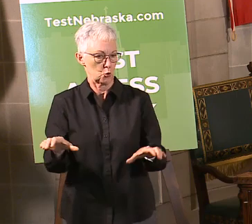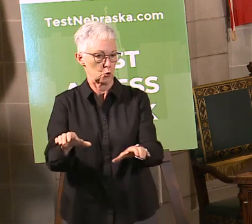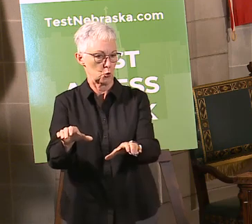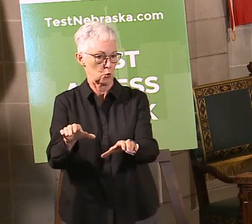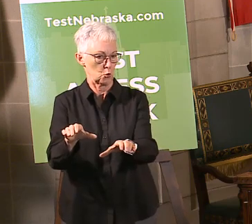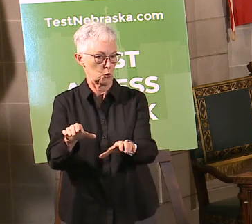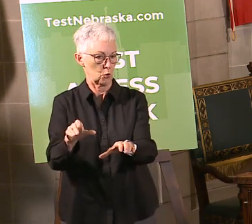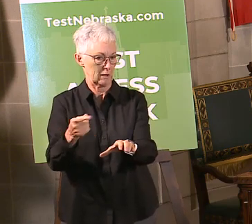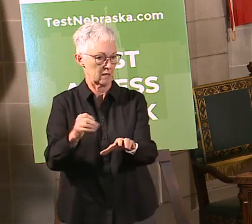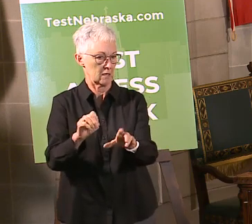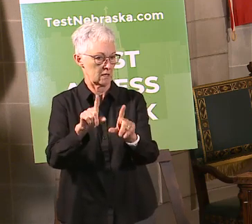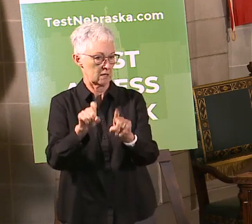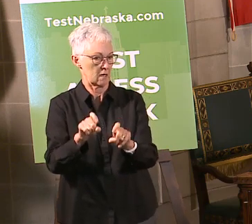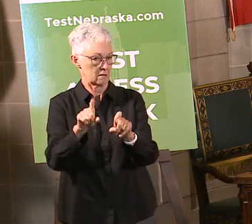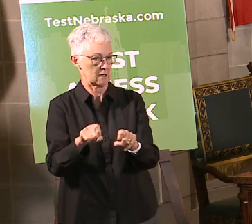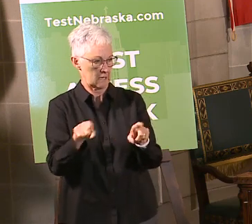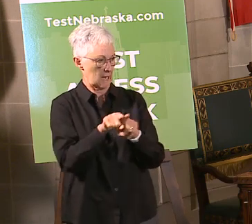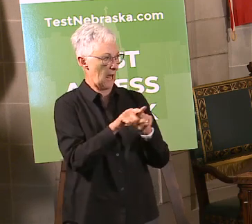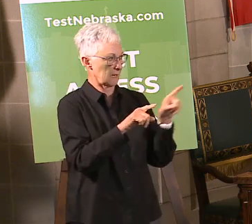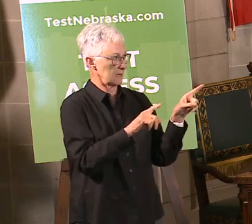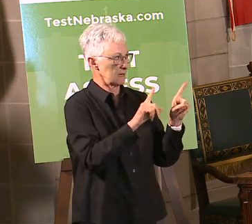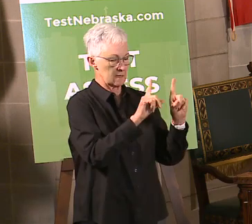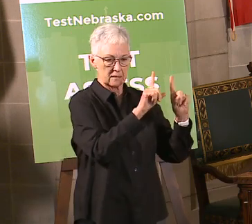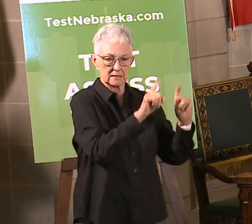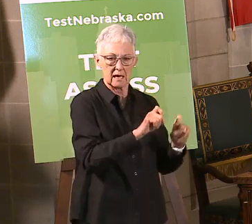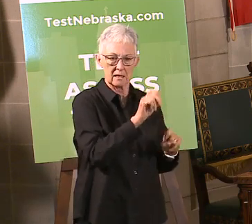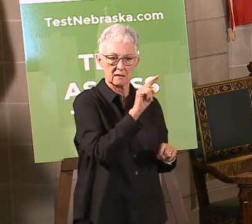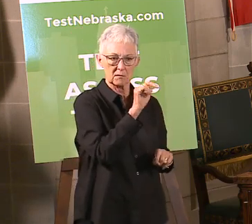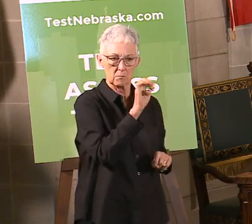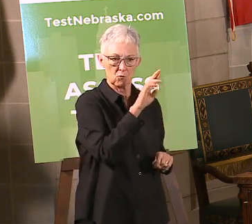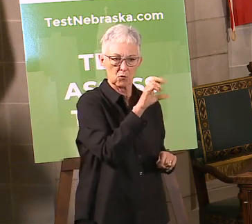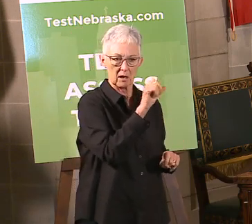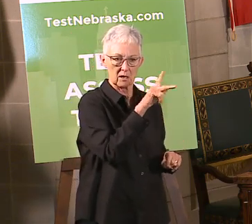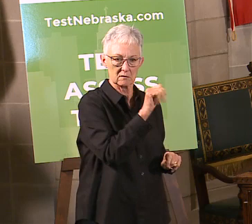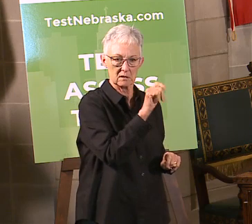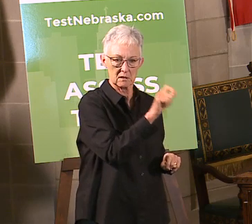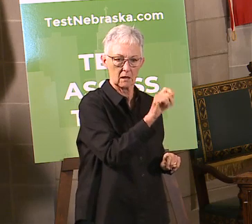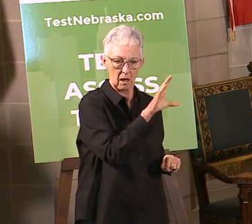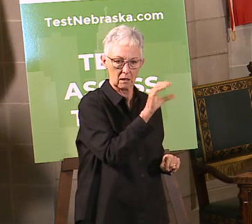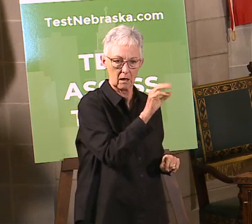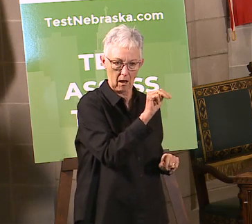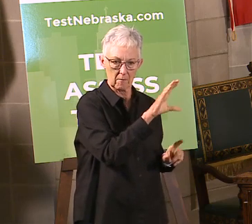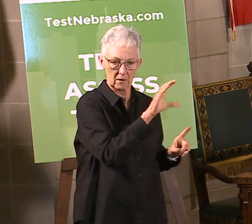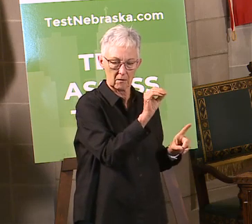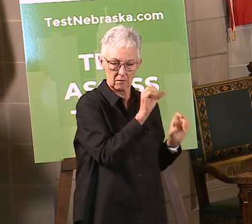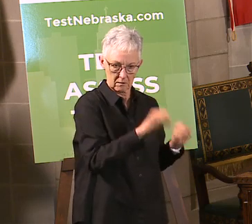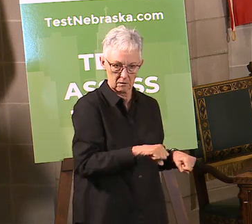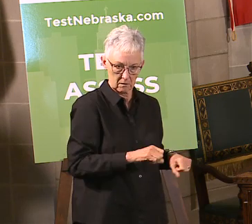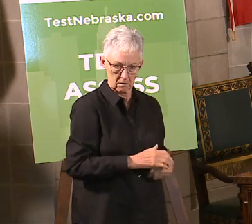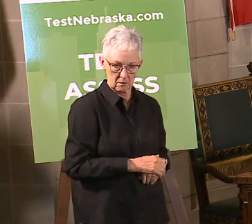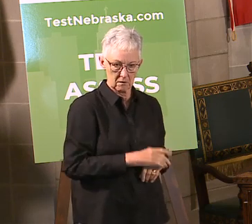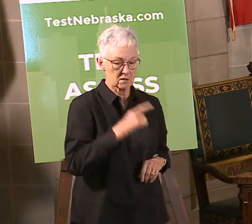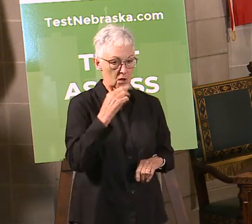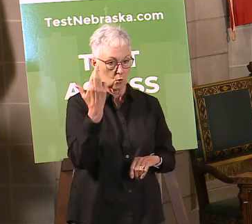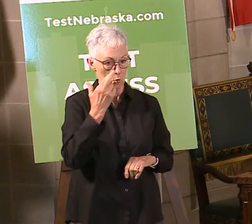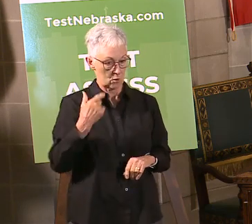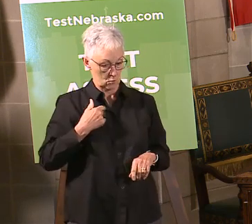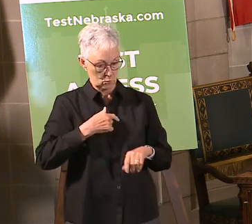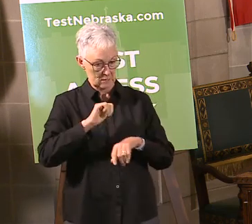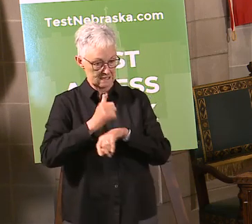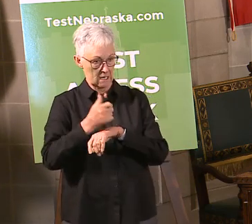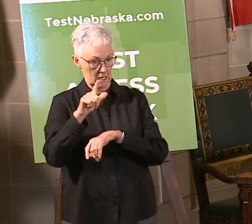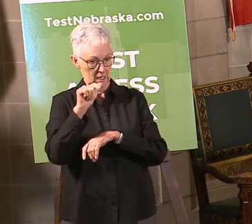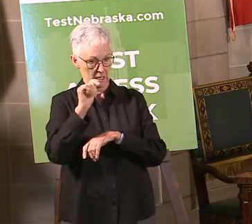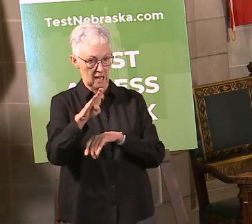that's not true. We know that, for example, there's a reason why we're setting up this lab at St. Elizabeth's CHI here in Lincoln